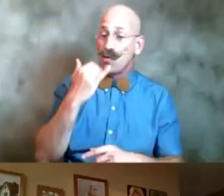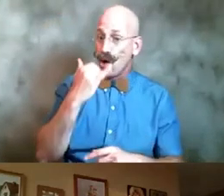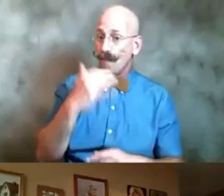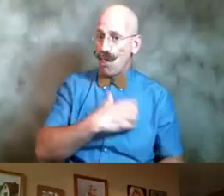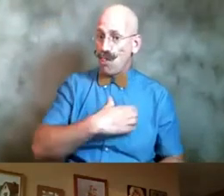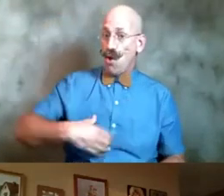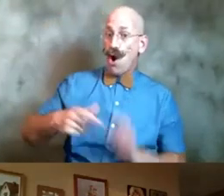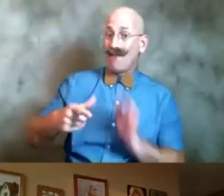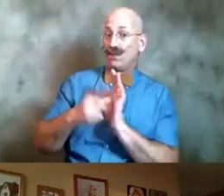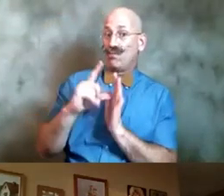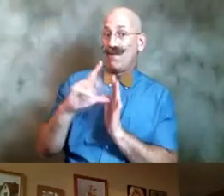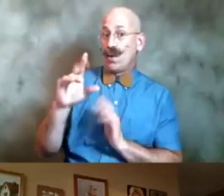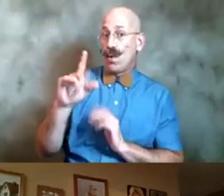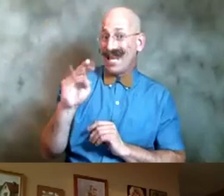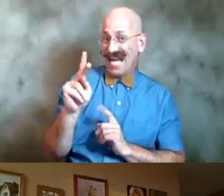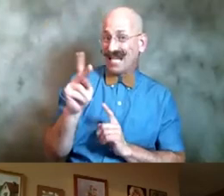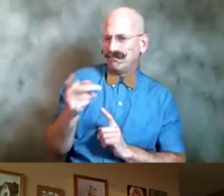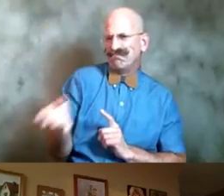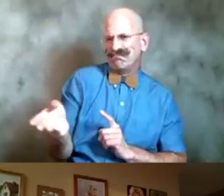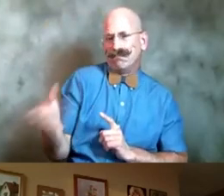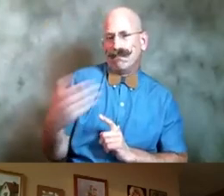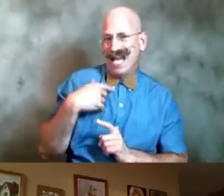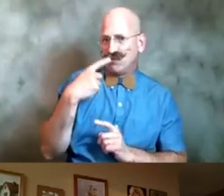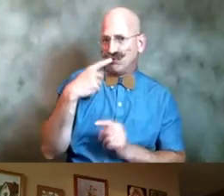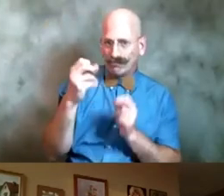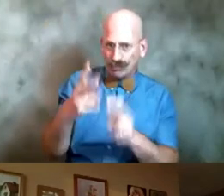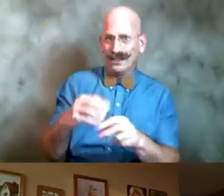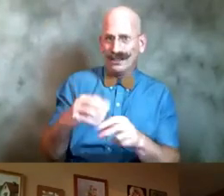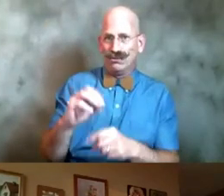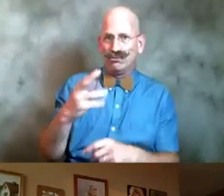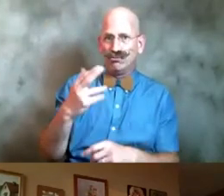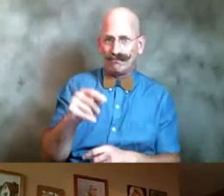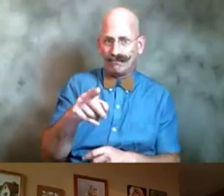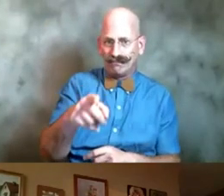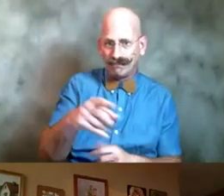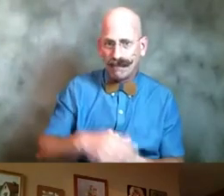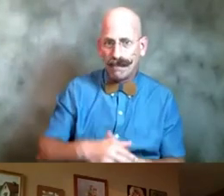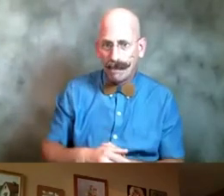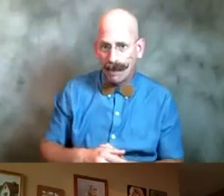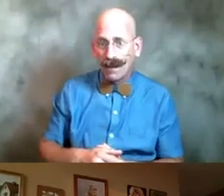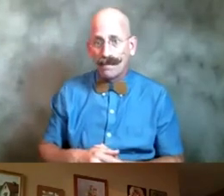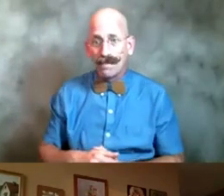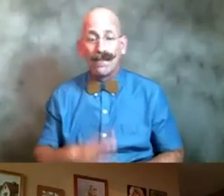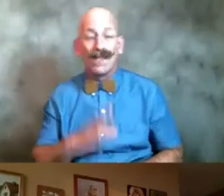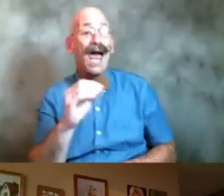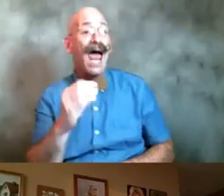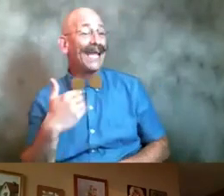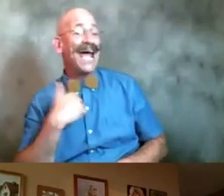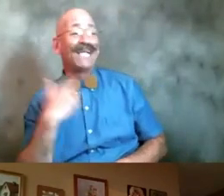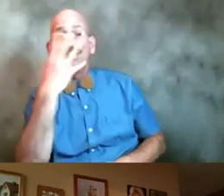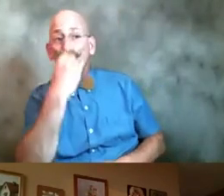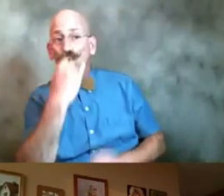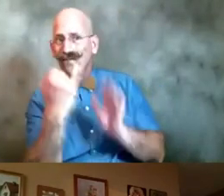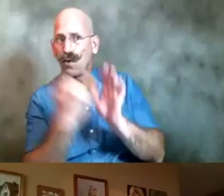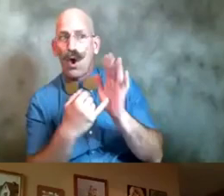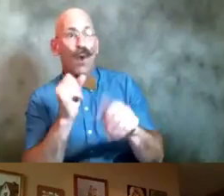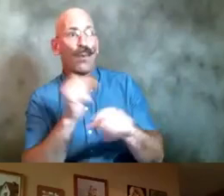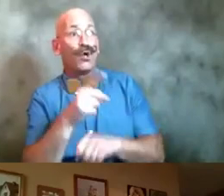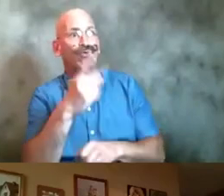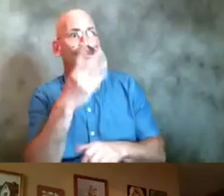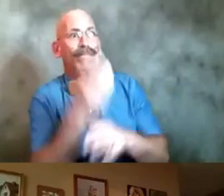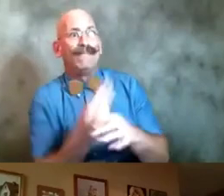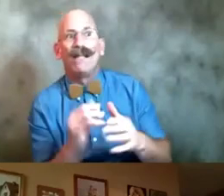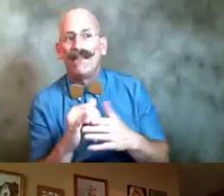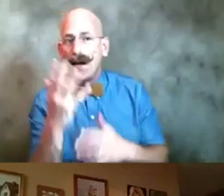um link to meditation and purgatory in the chat so if you want to capture that and it has beautiful artwork that's the part you're missing